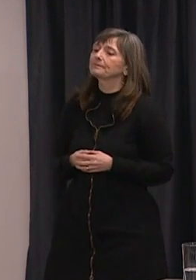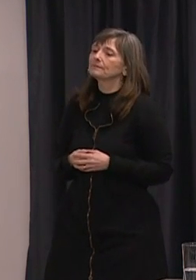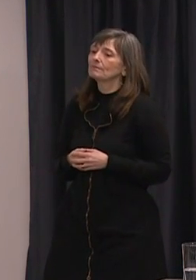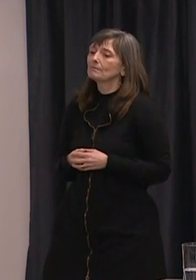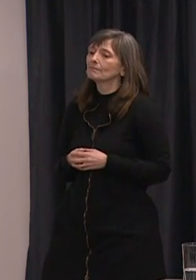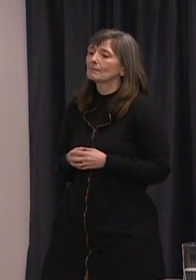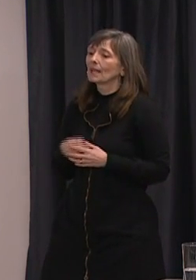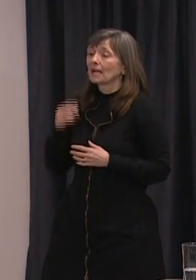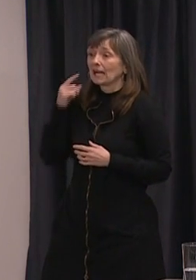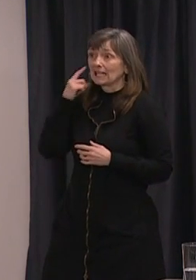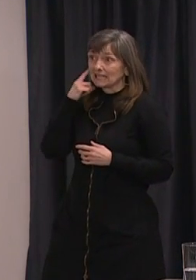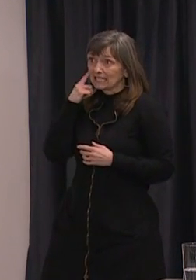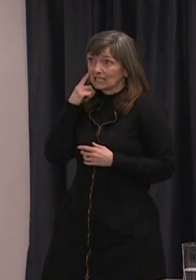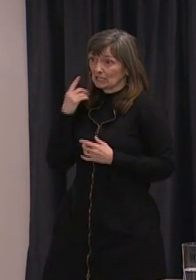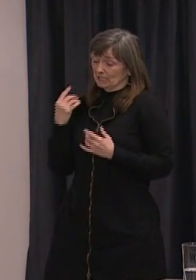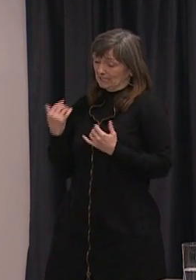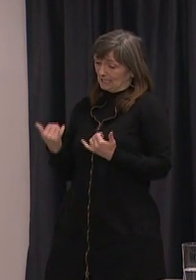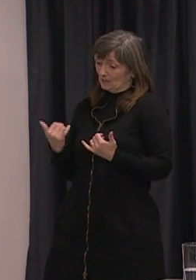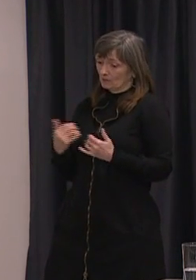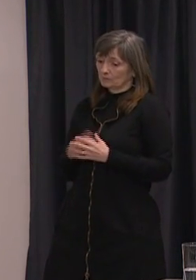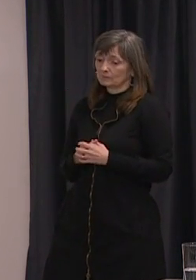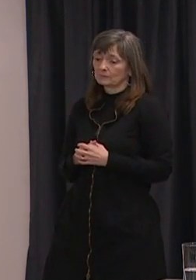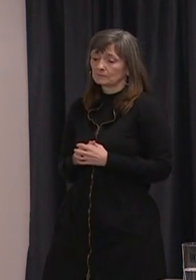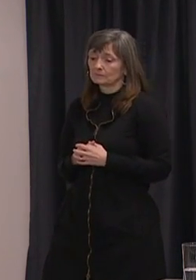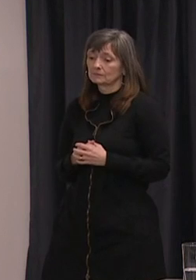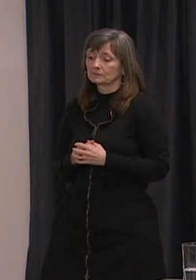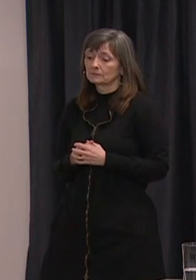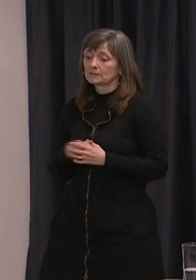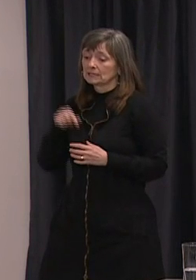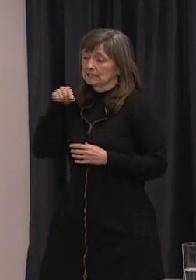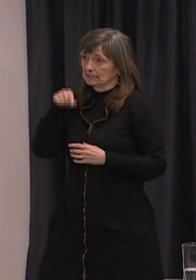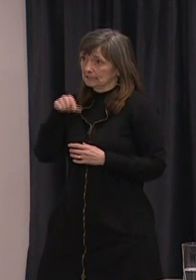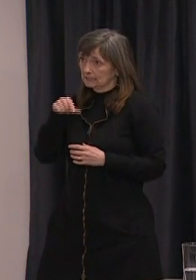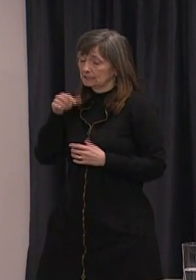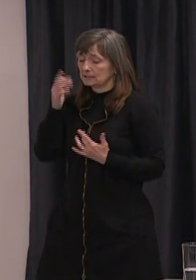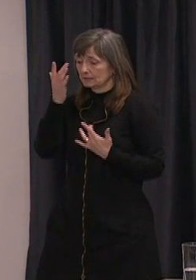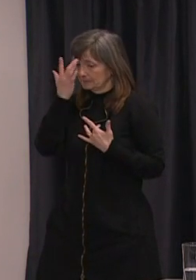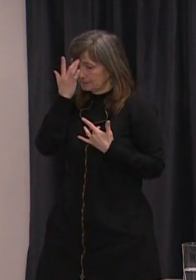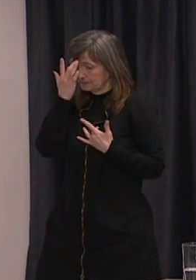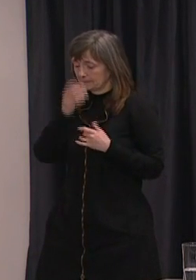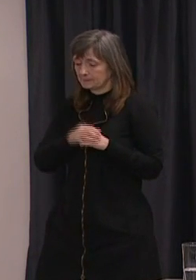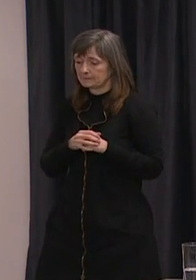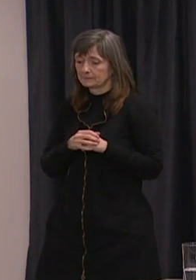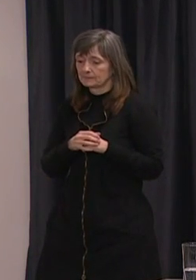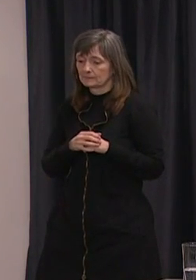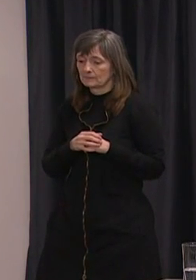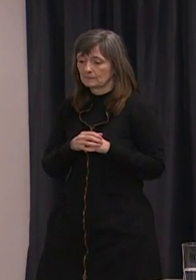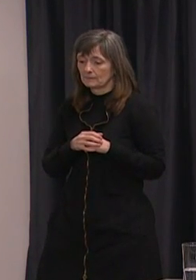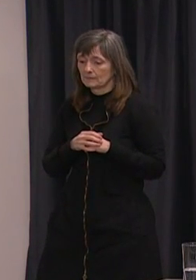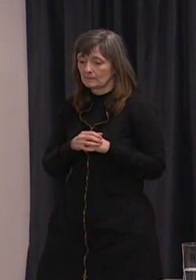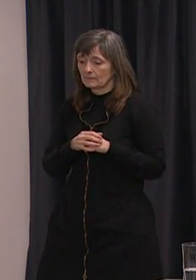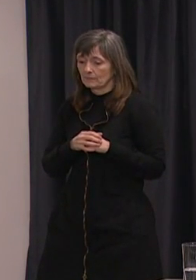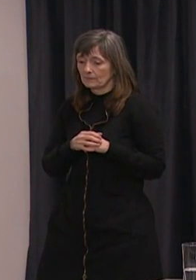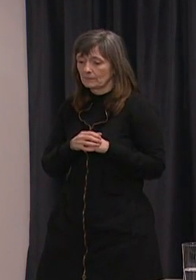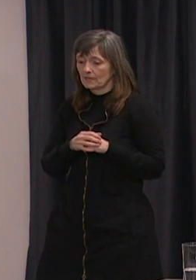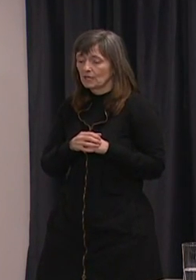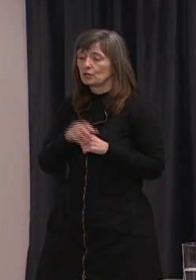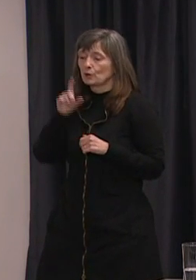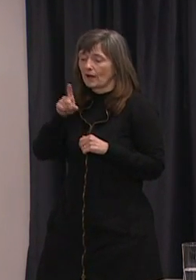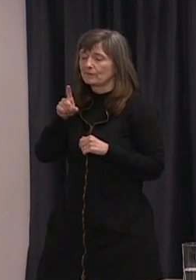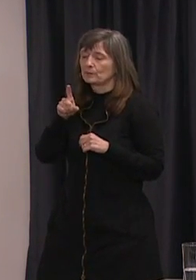the moment what we need to assume with COVID-19 is that you need to be aware anywhere.